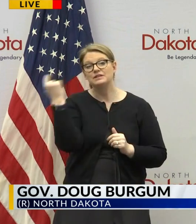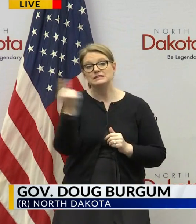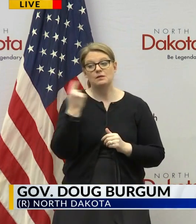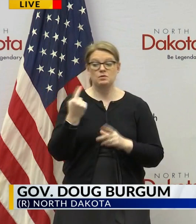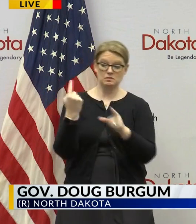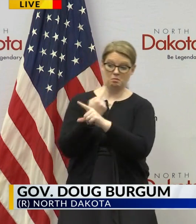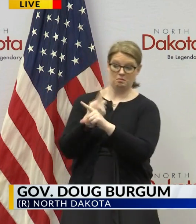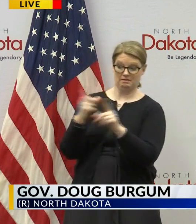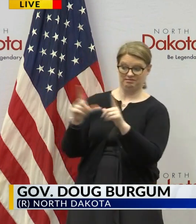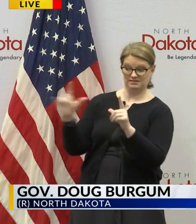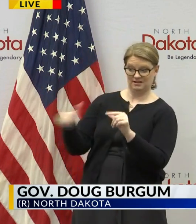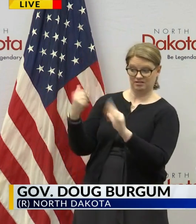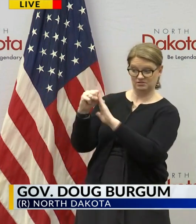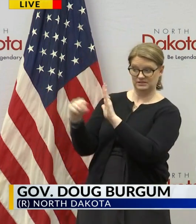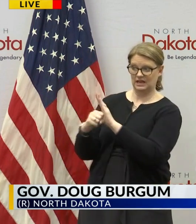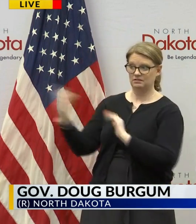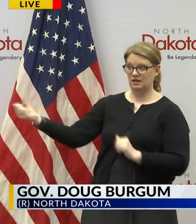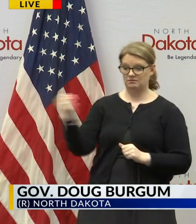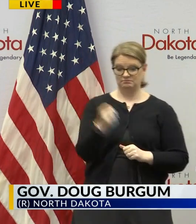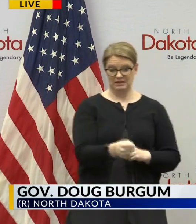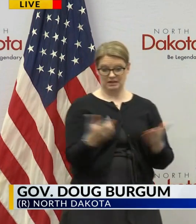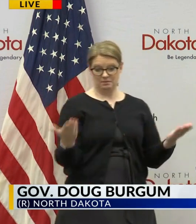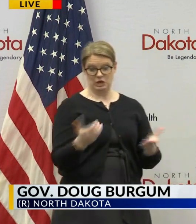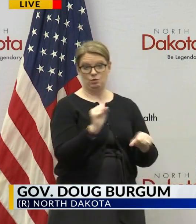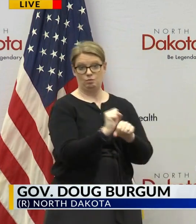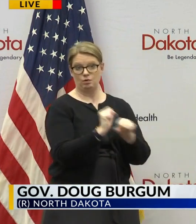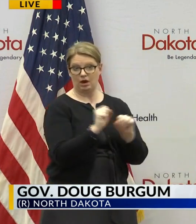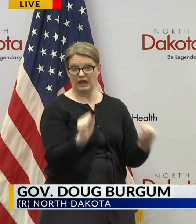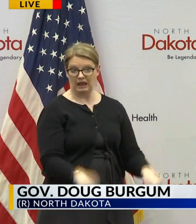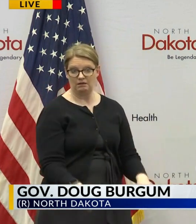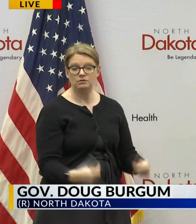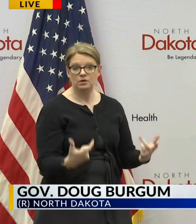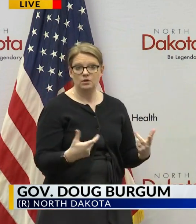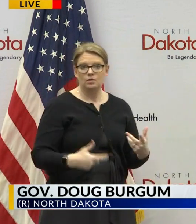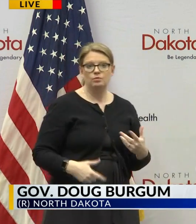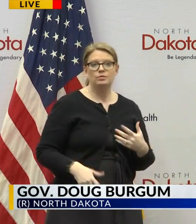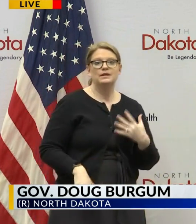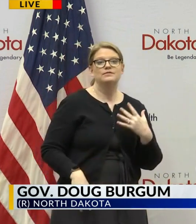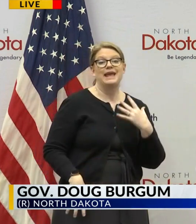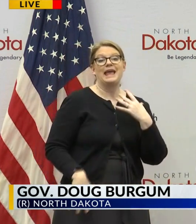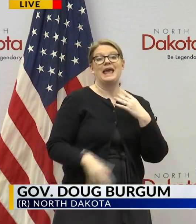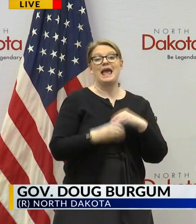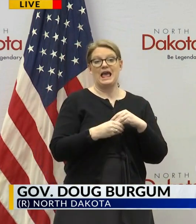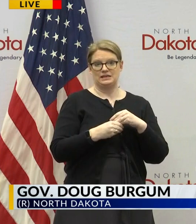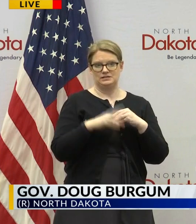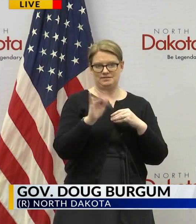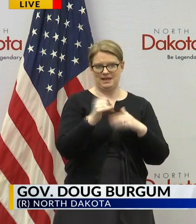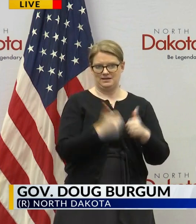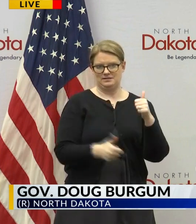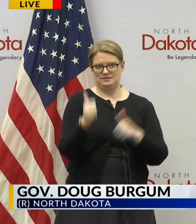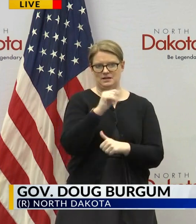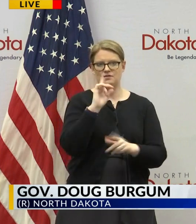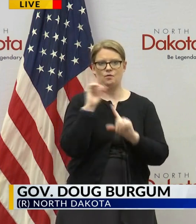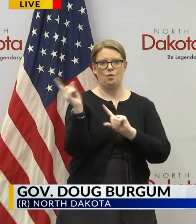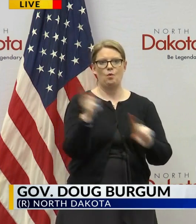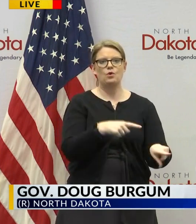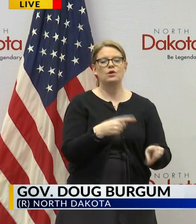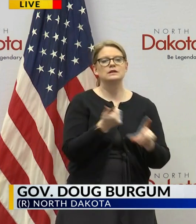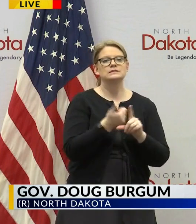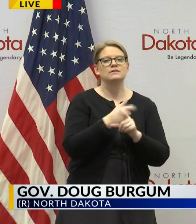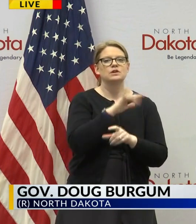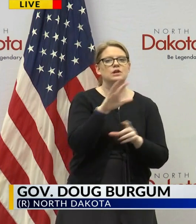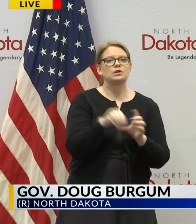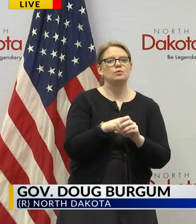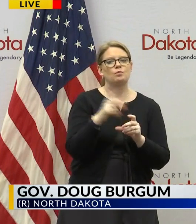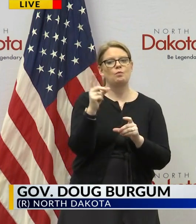other state they could work in North Dakota where we've expanded that executive order today to include one